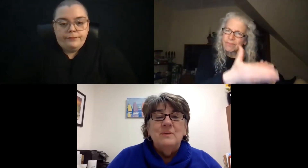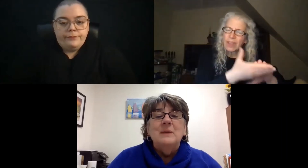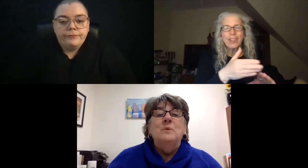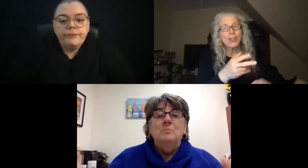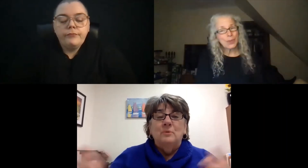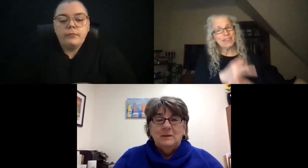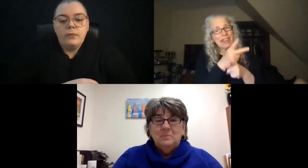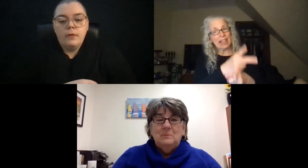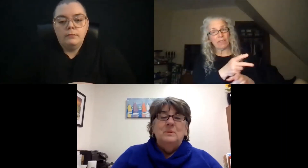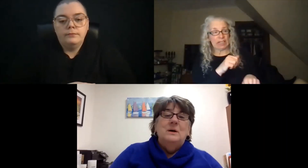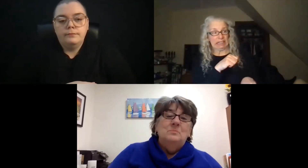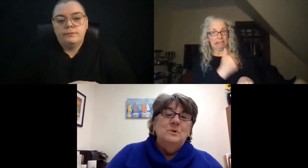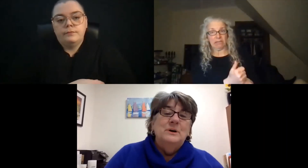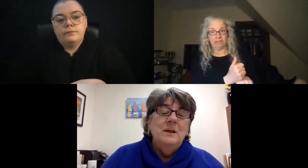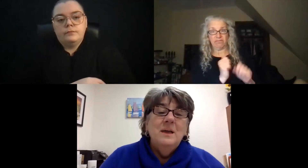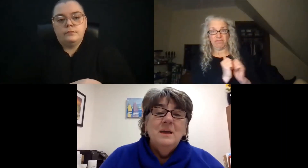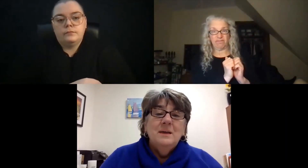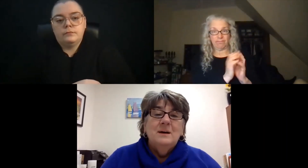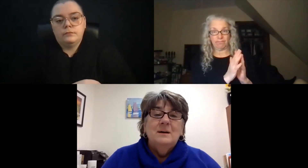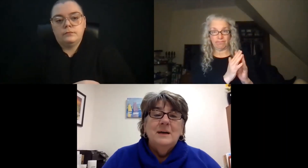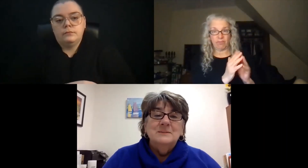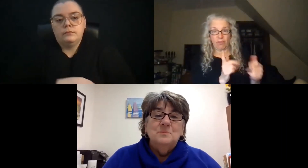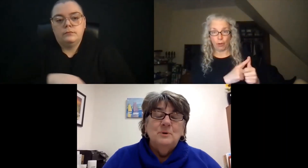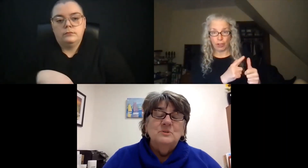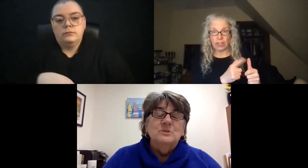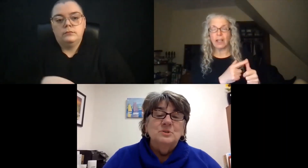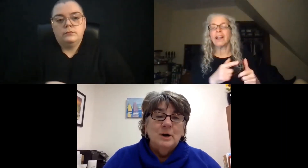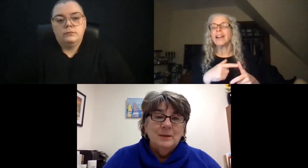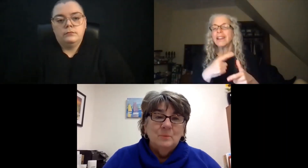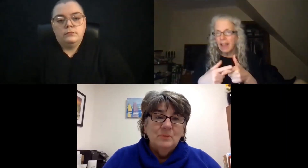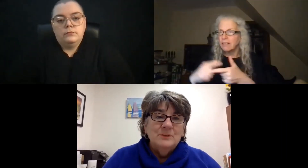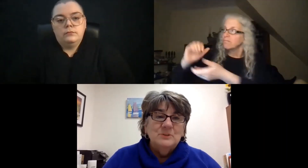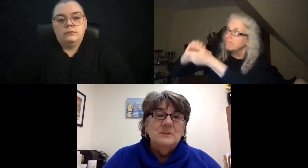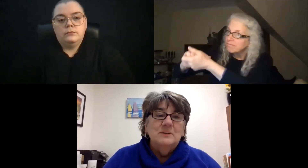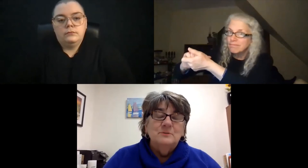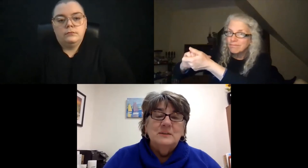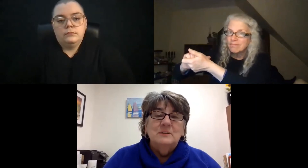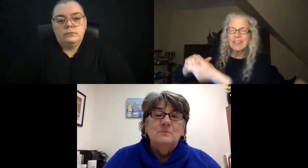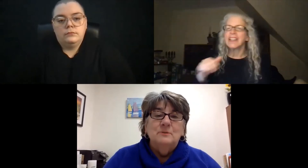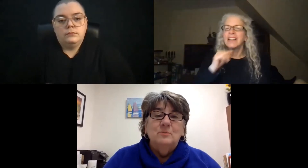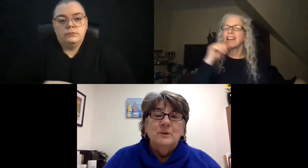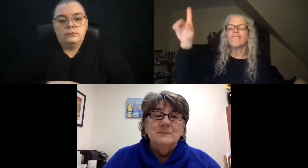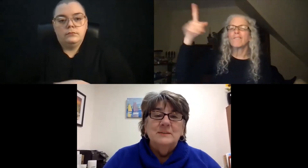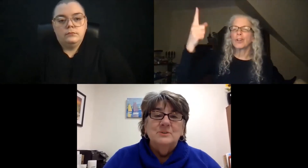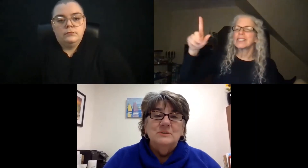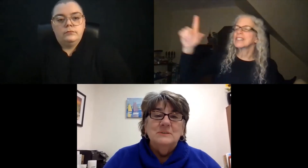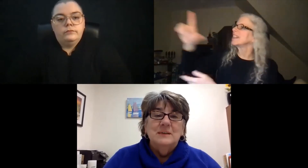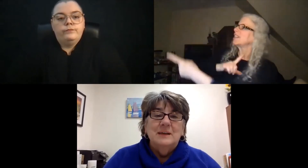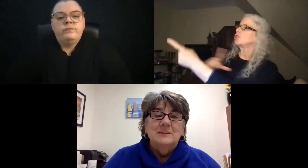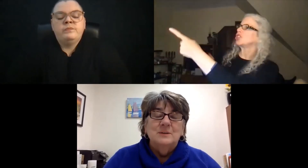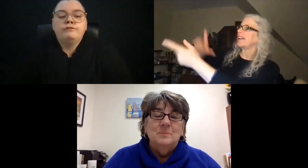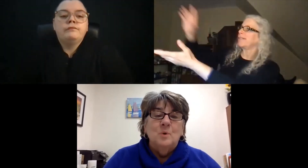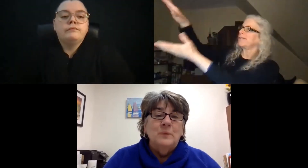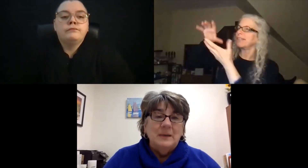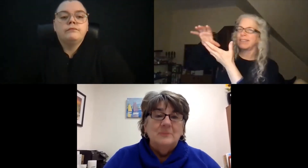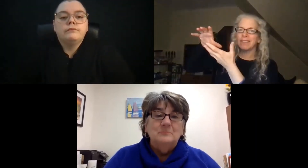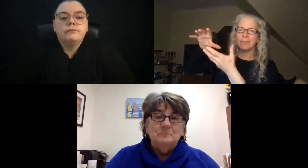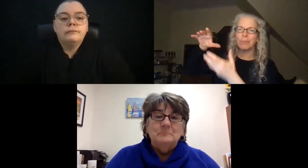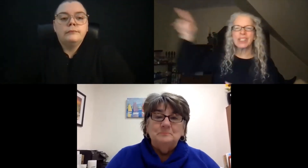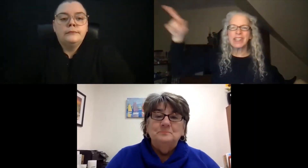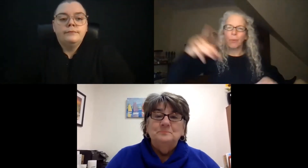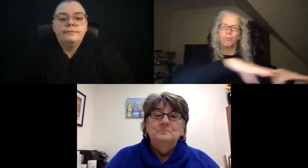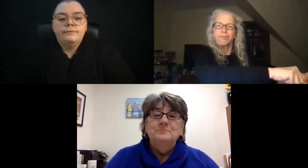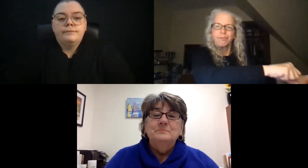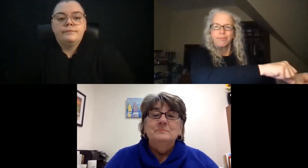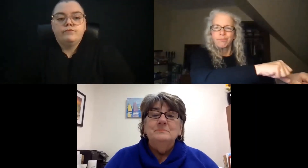and then we bring people on board, as opposed to starting with legislators and other organizations that end up owning it.